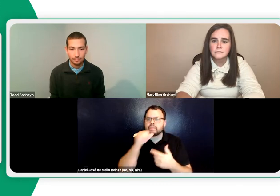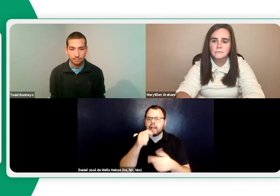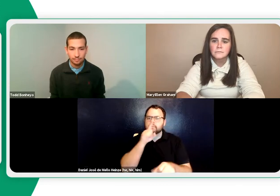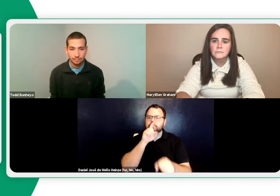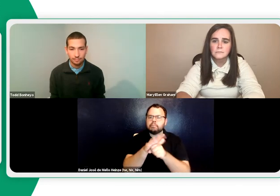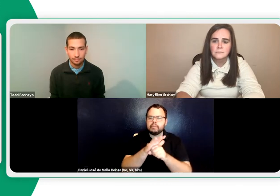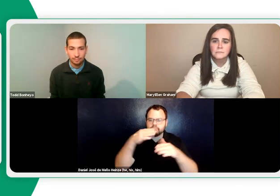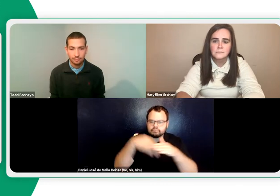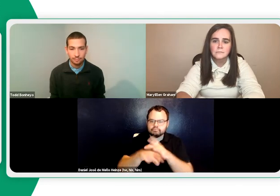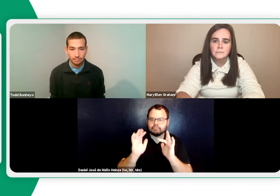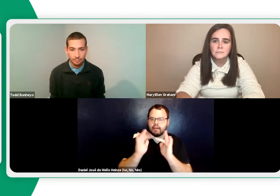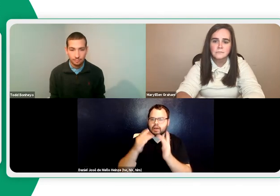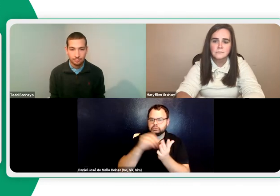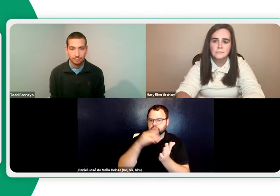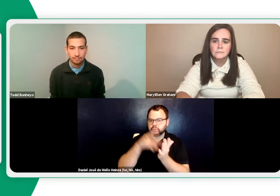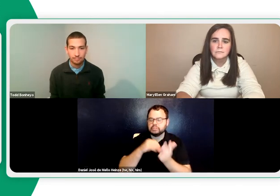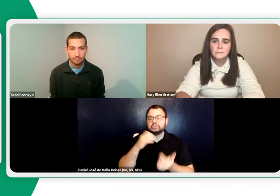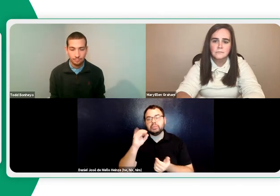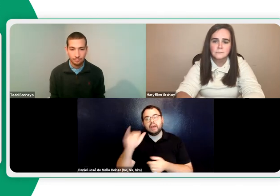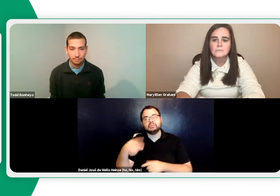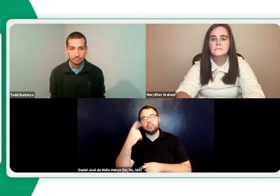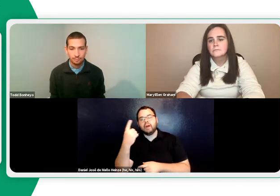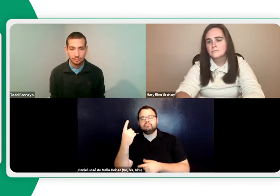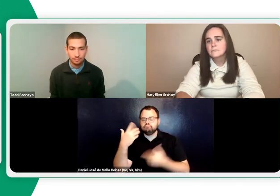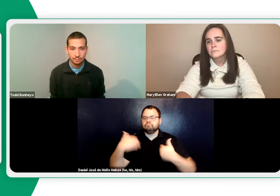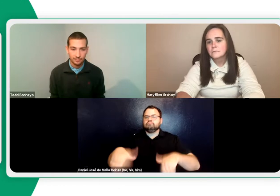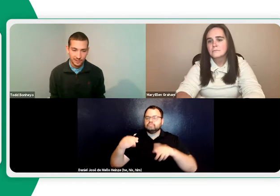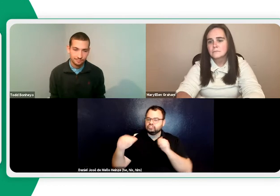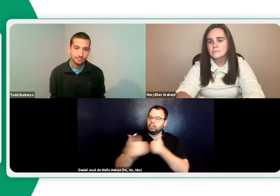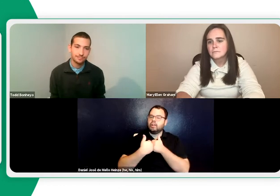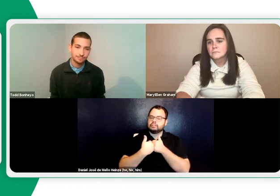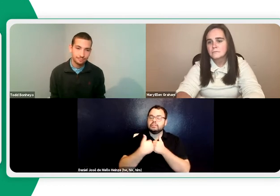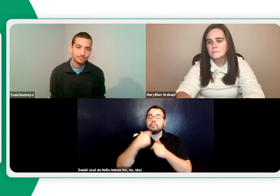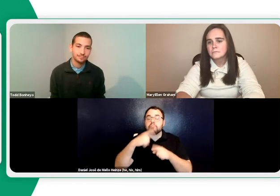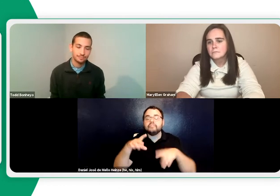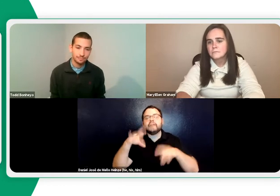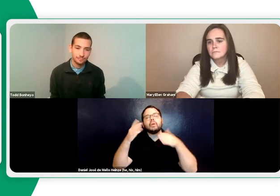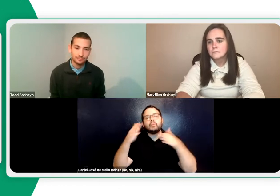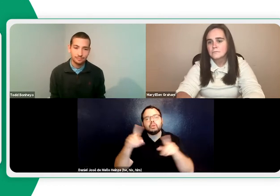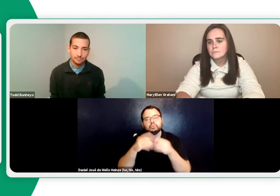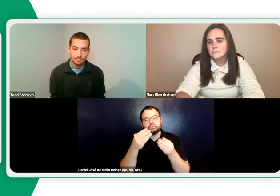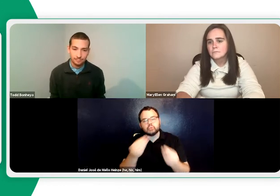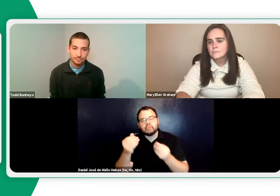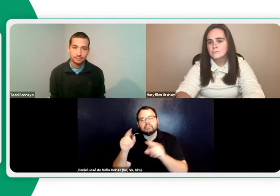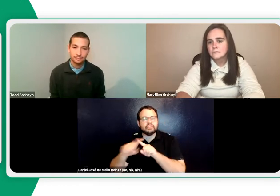That was another barrier and another challenge. We also, you know, we were faced with many challenges